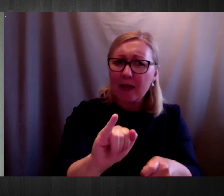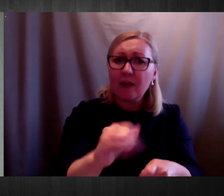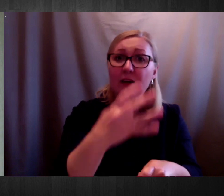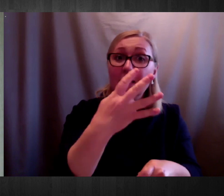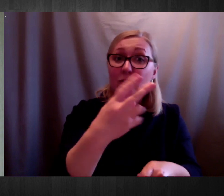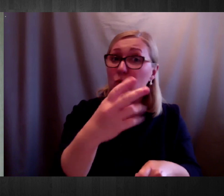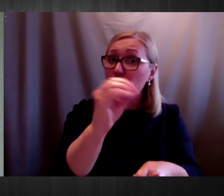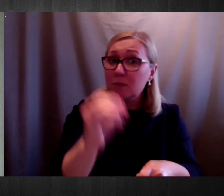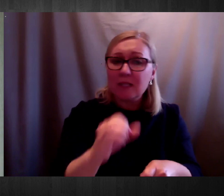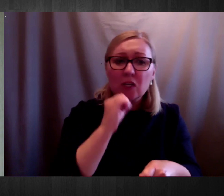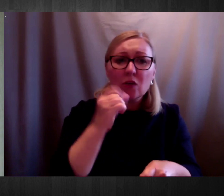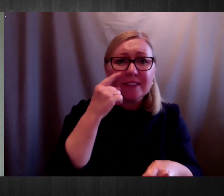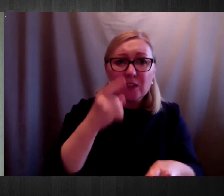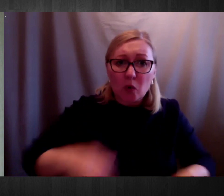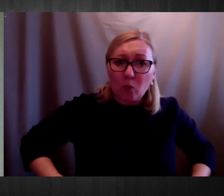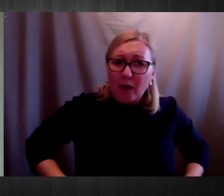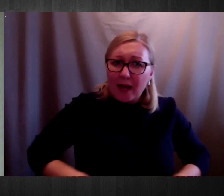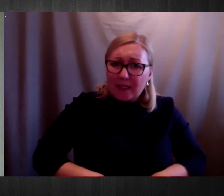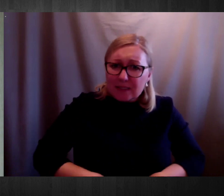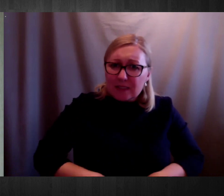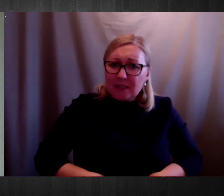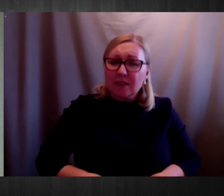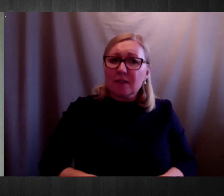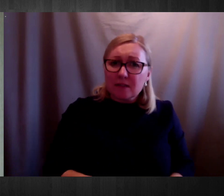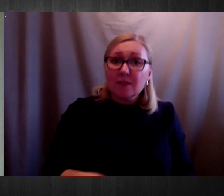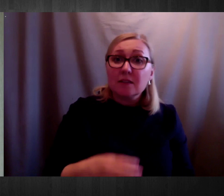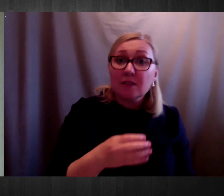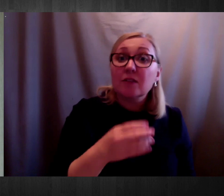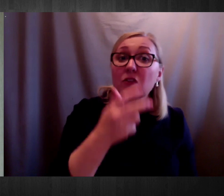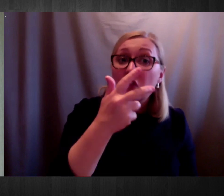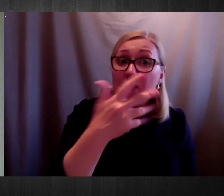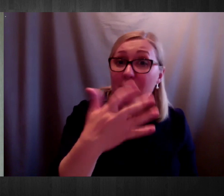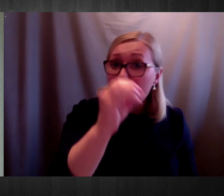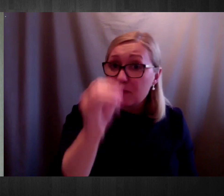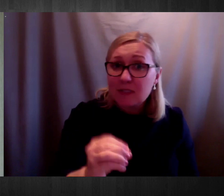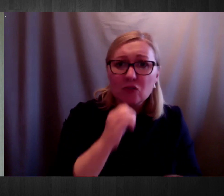35% did not conduct general health checks adequately.